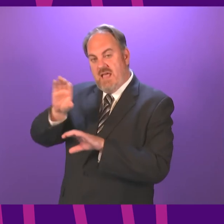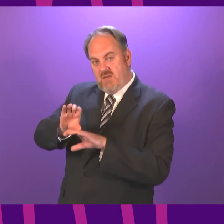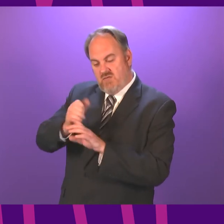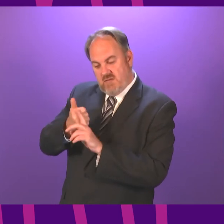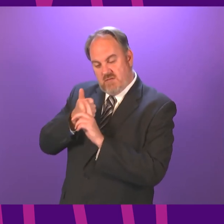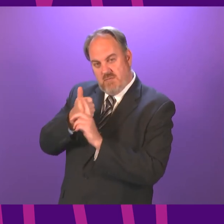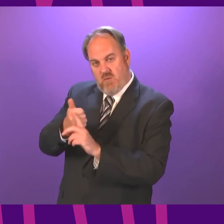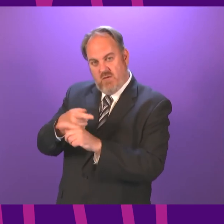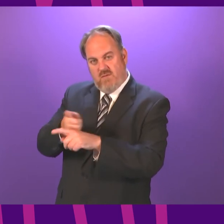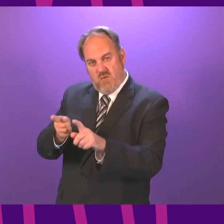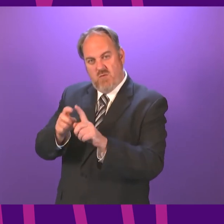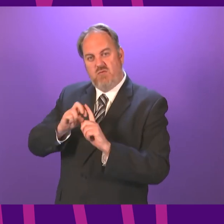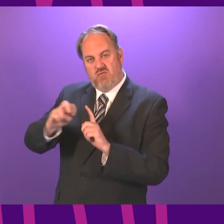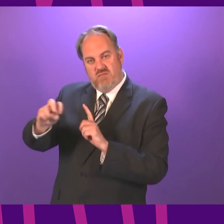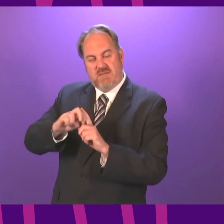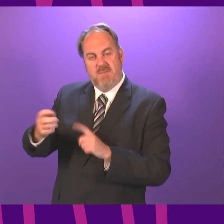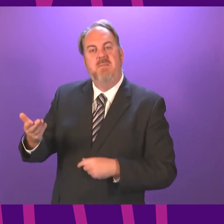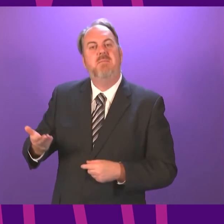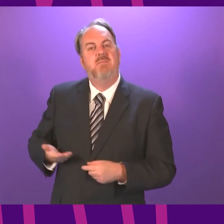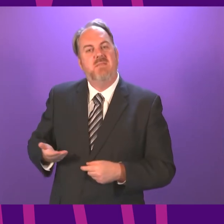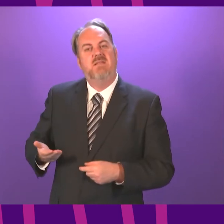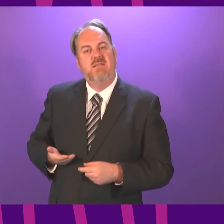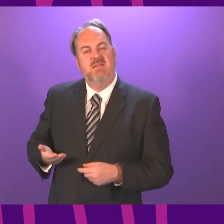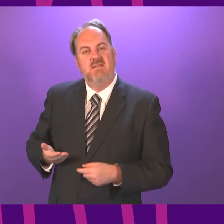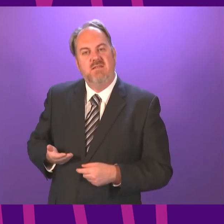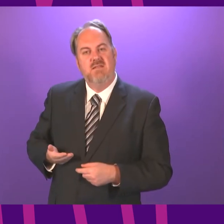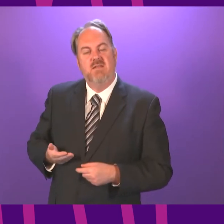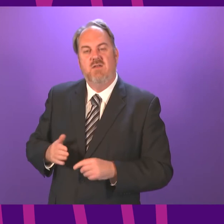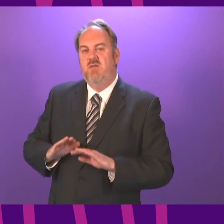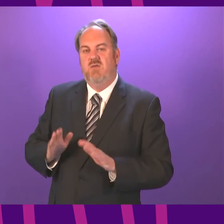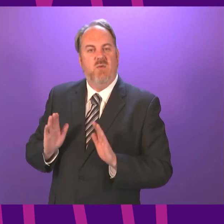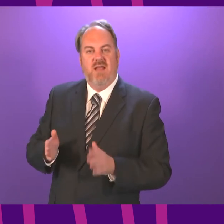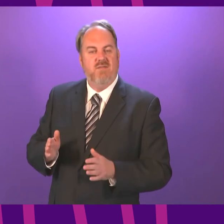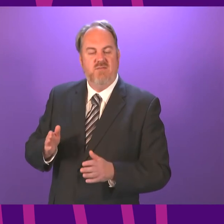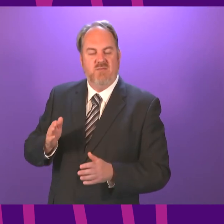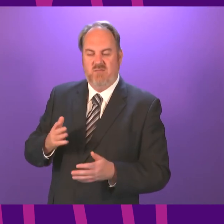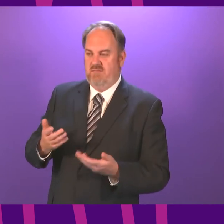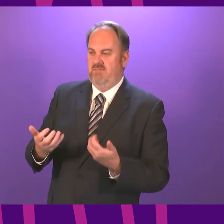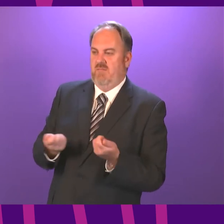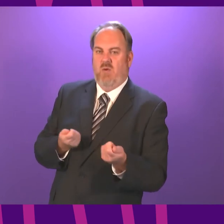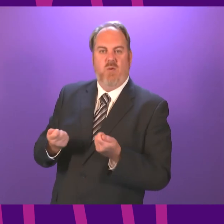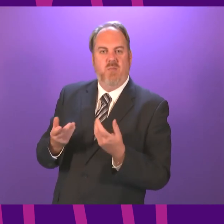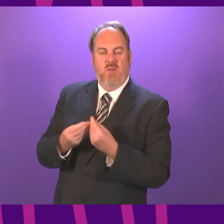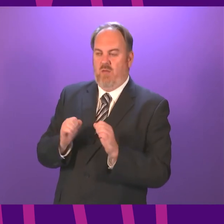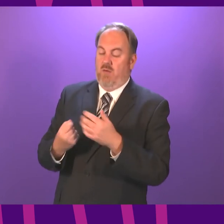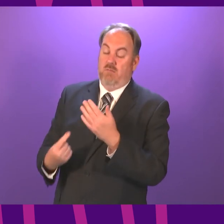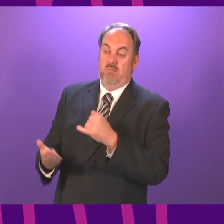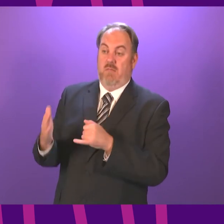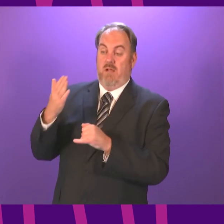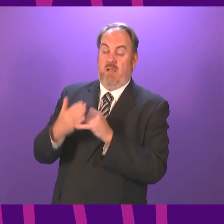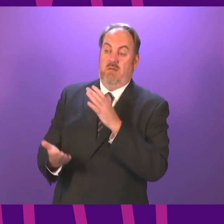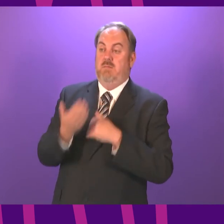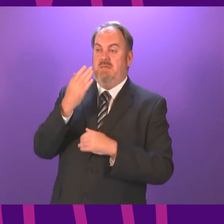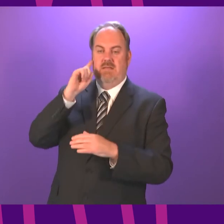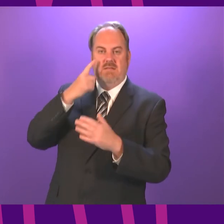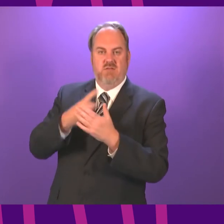in place so that tourism businesses do not have to bear the brunt of decisions about travel bans? Cabinet Secretary.